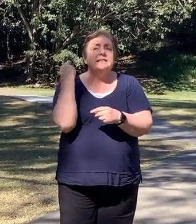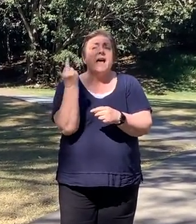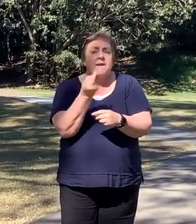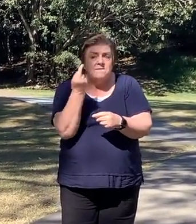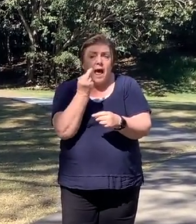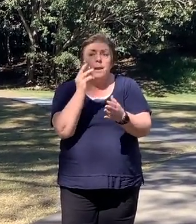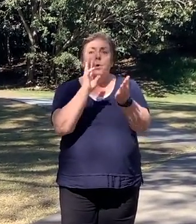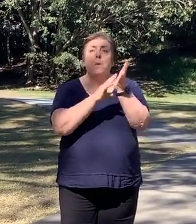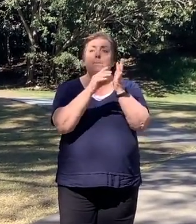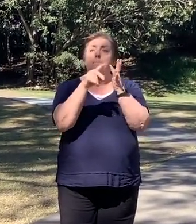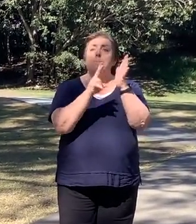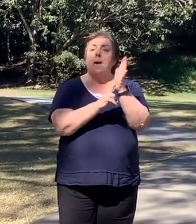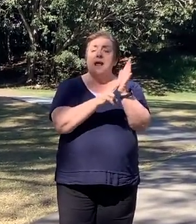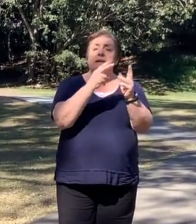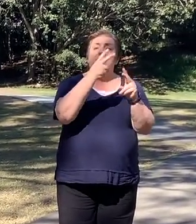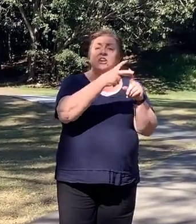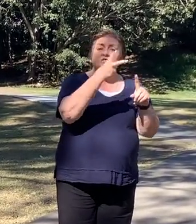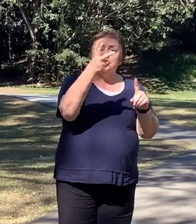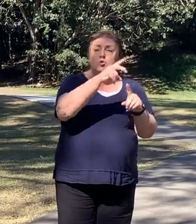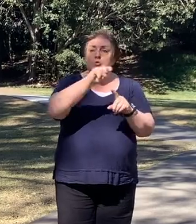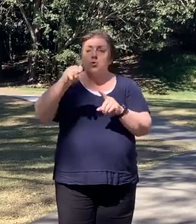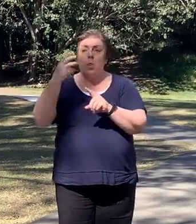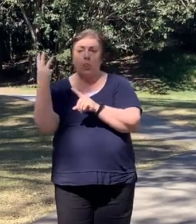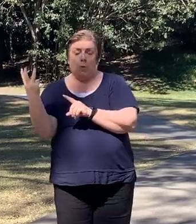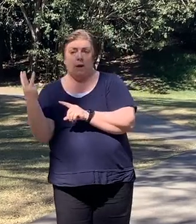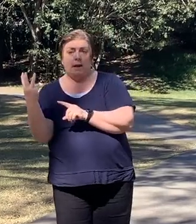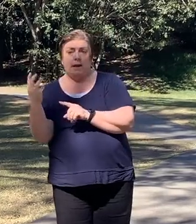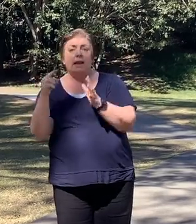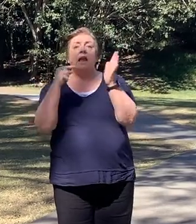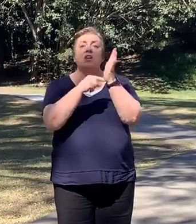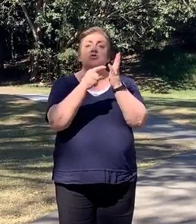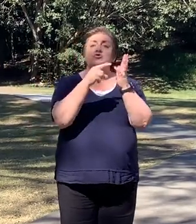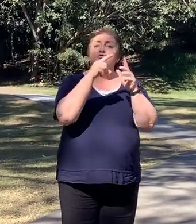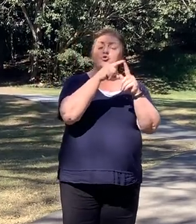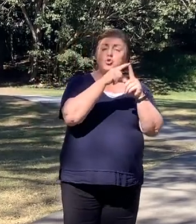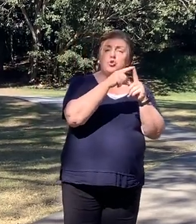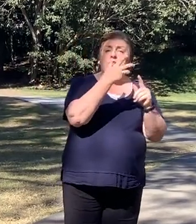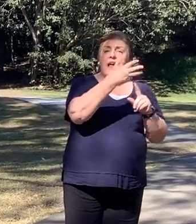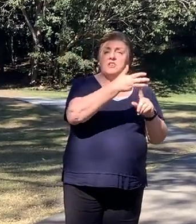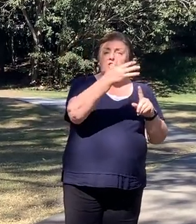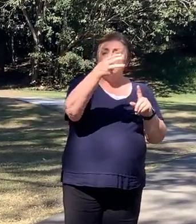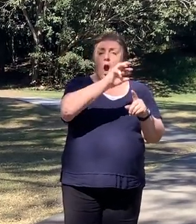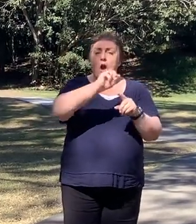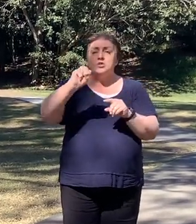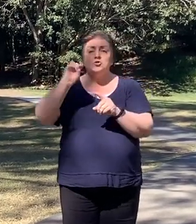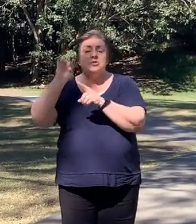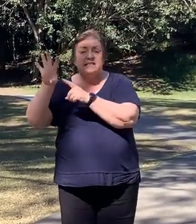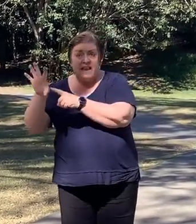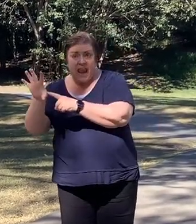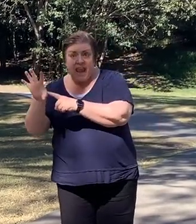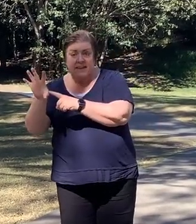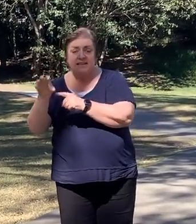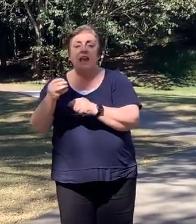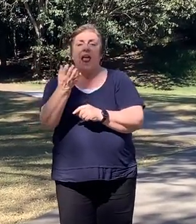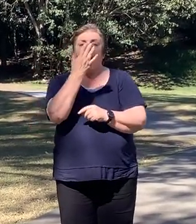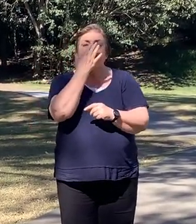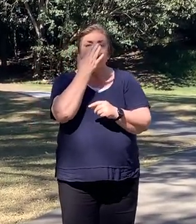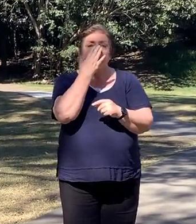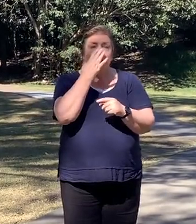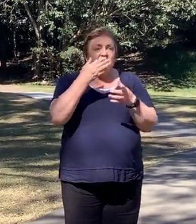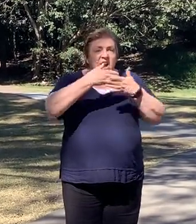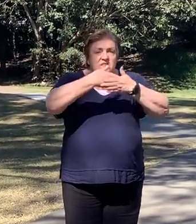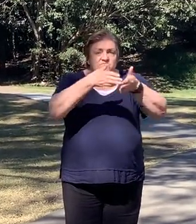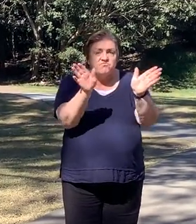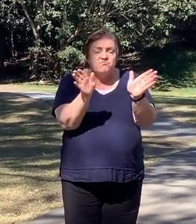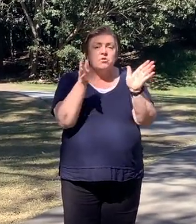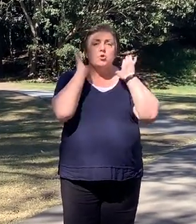on Monday Tuesday 2 to 3 p.m. and on Tuesday from 9 to 10 a.m. at the front entrance for the